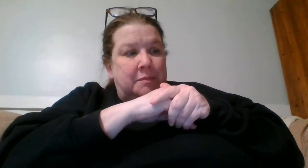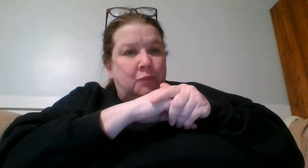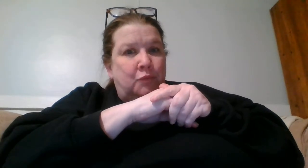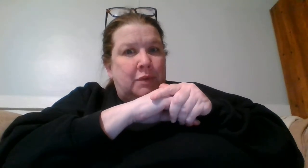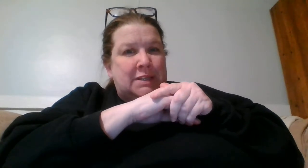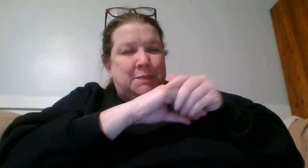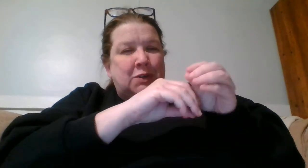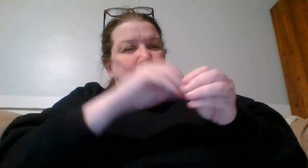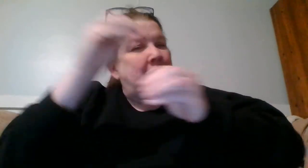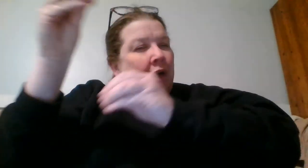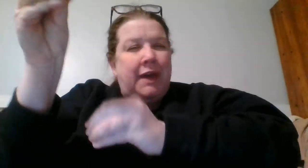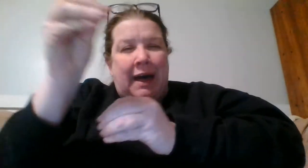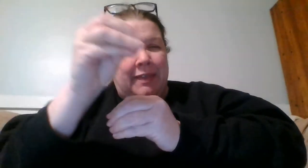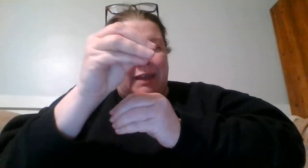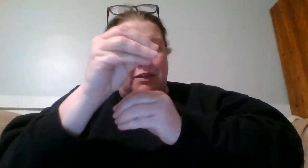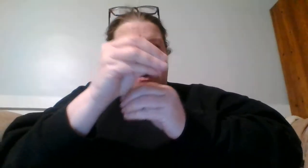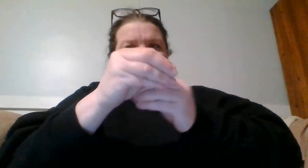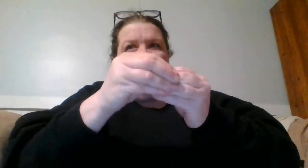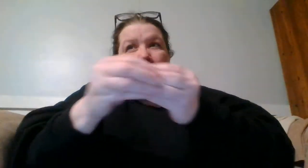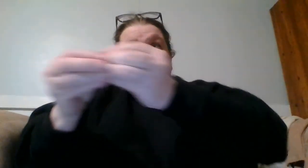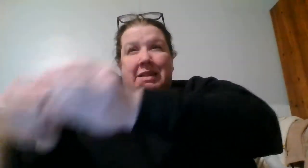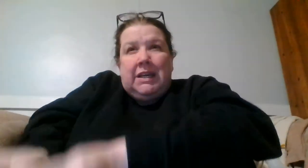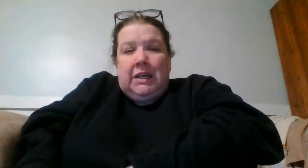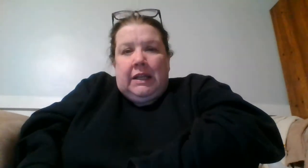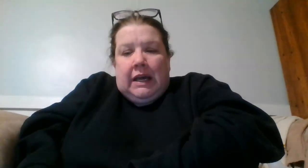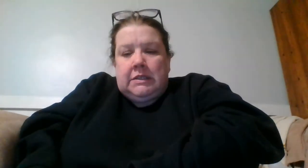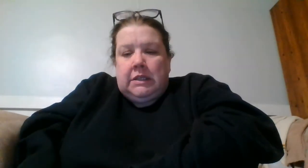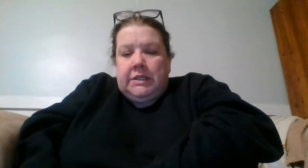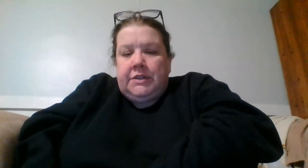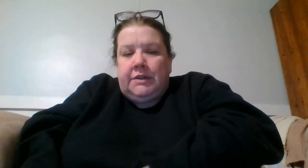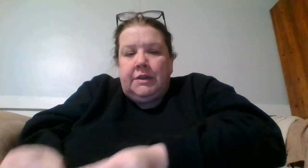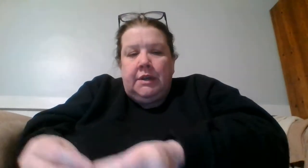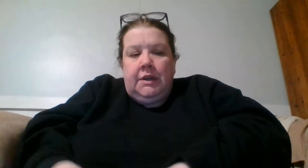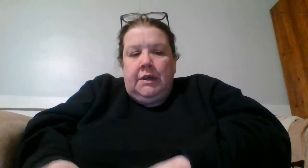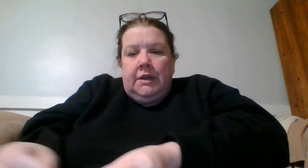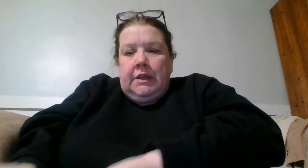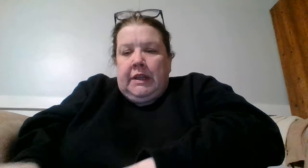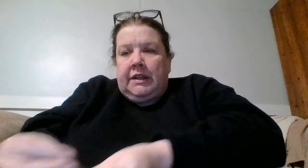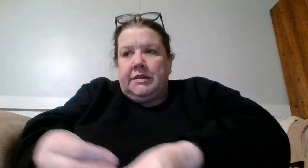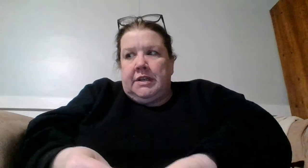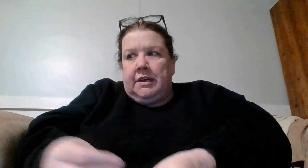um especially with all the online learning if he's sitting in class and the teacher like there's a